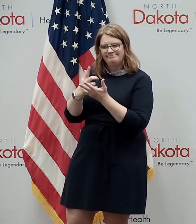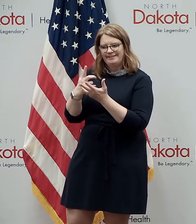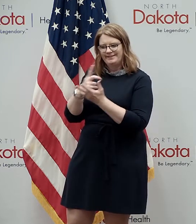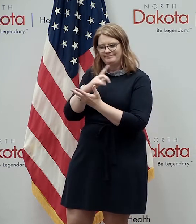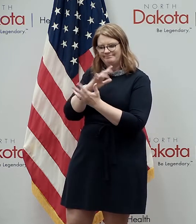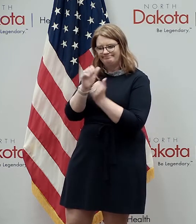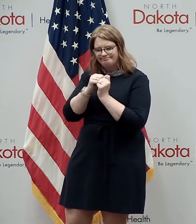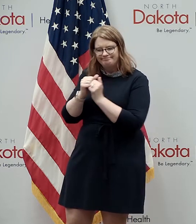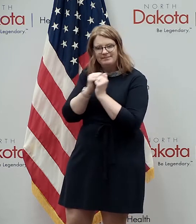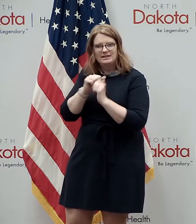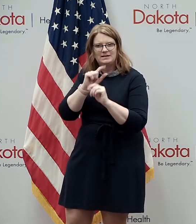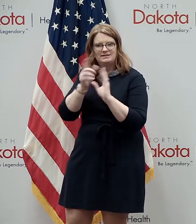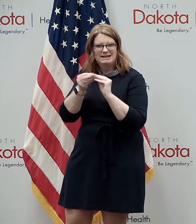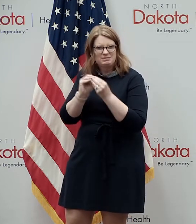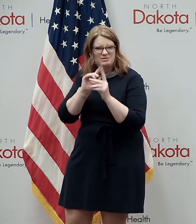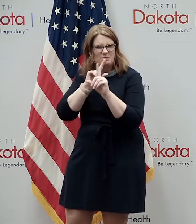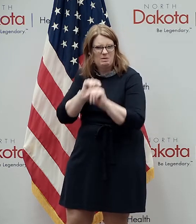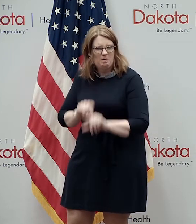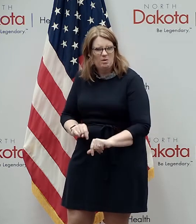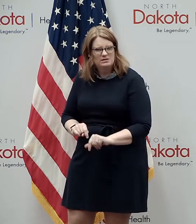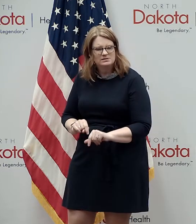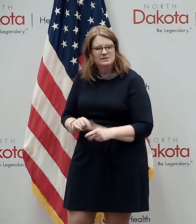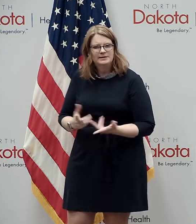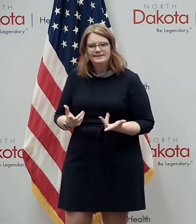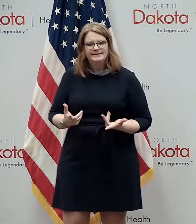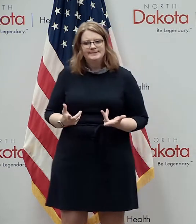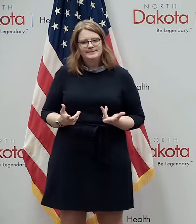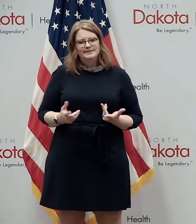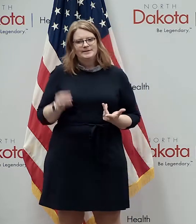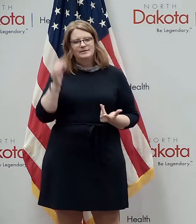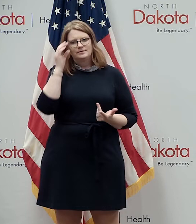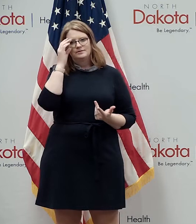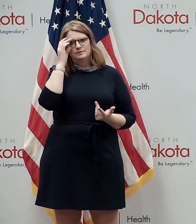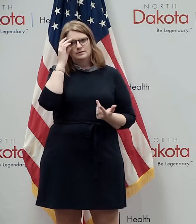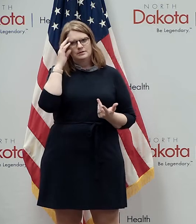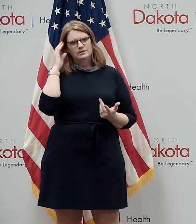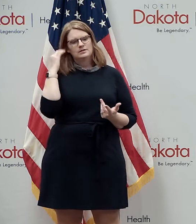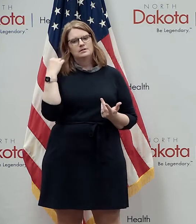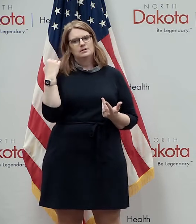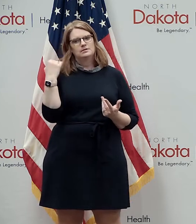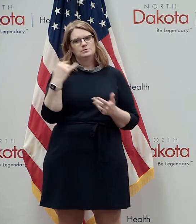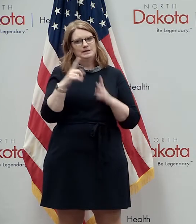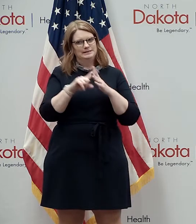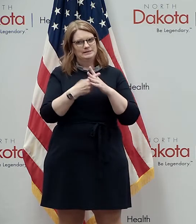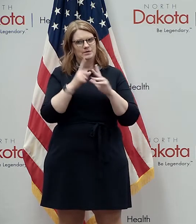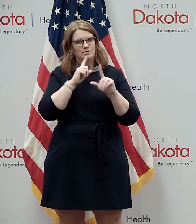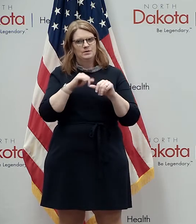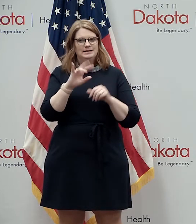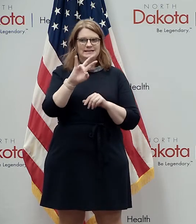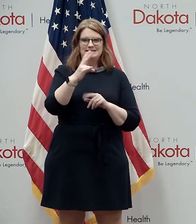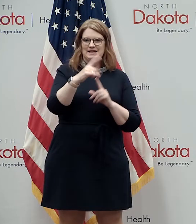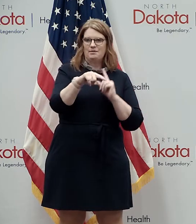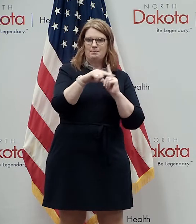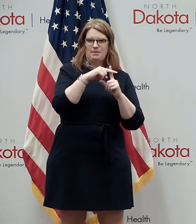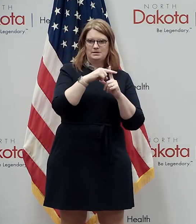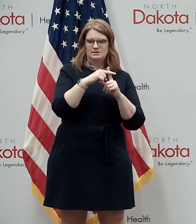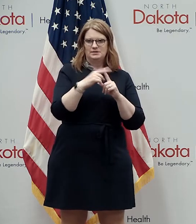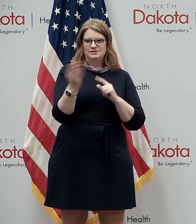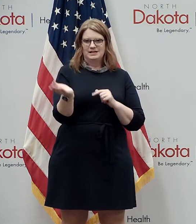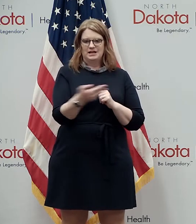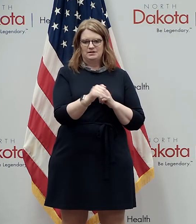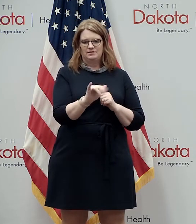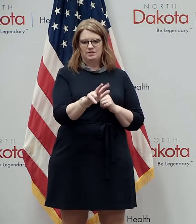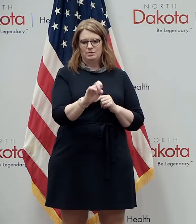put out the numbers and so the that initially reported this morning seven positives out of